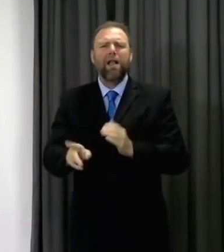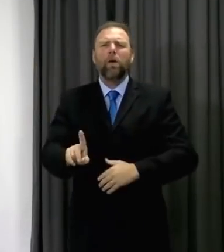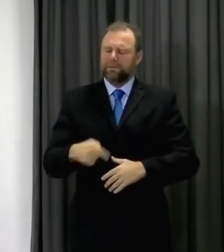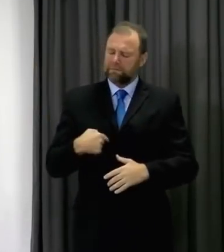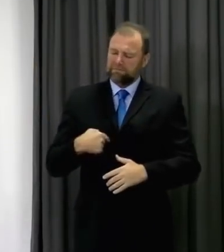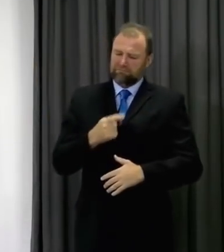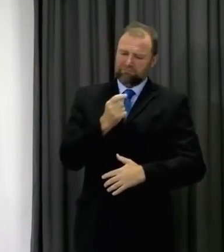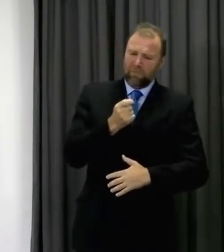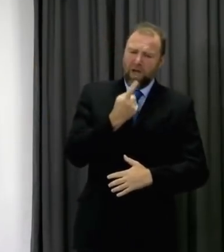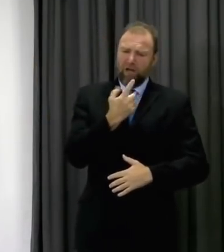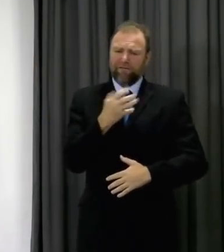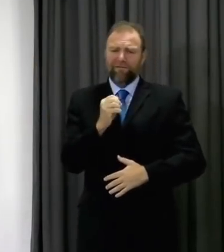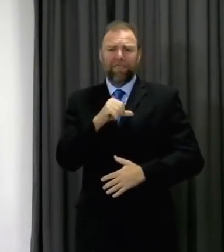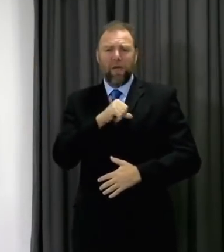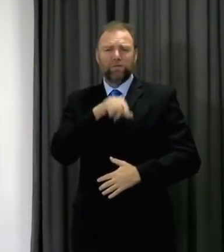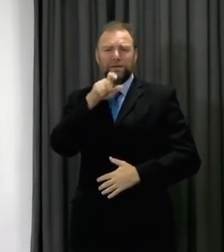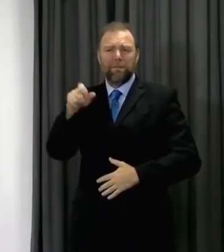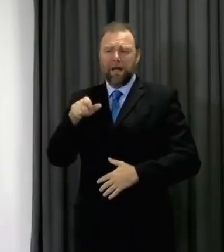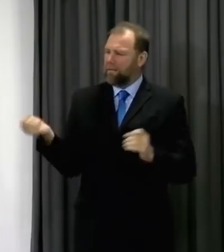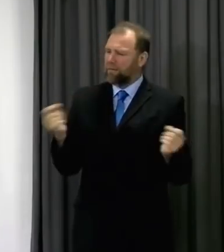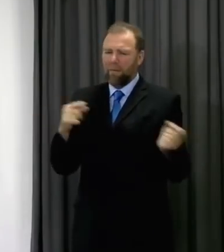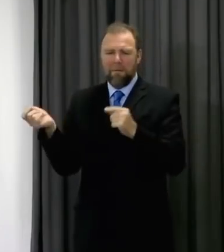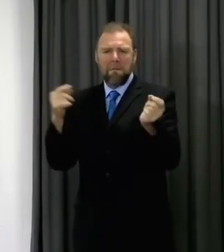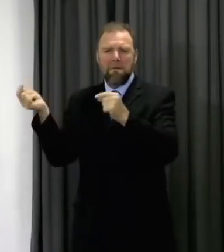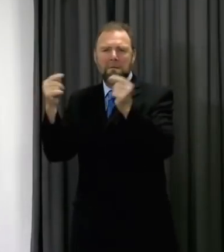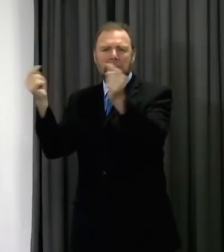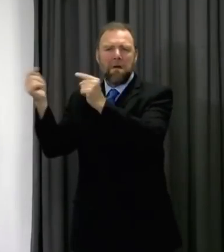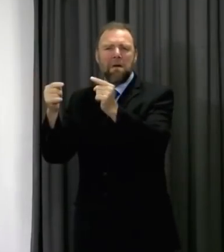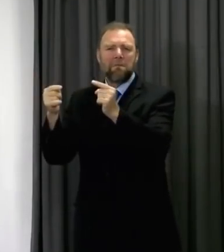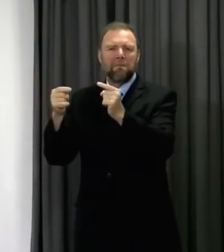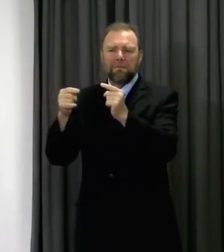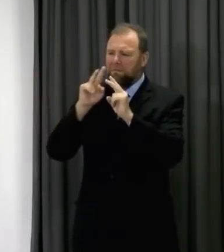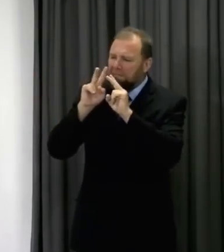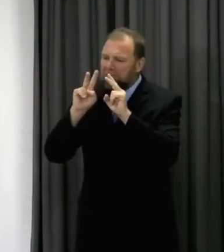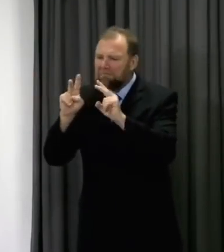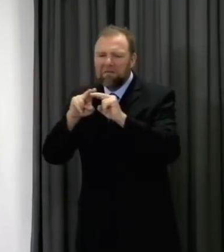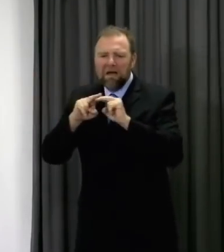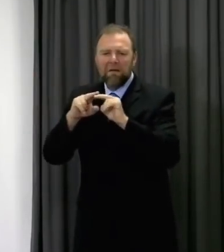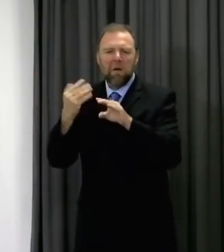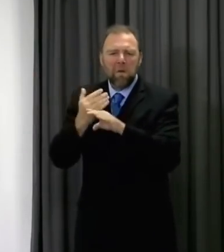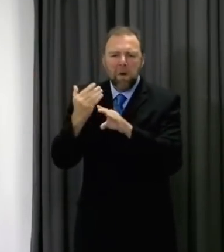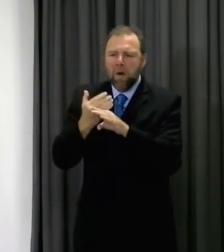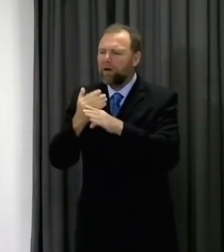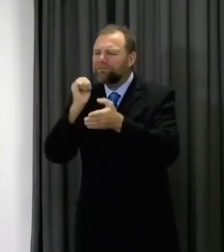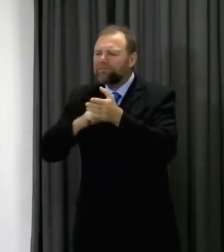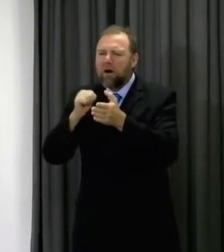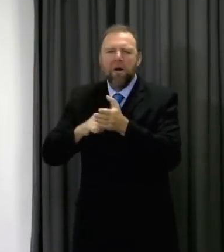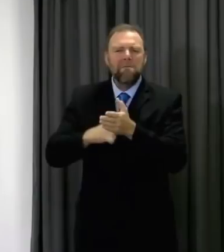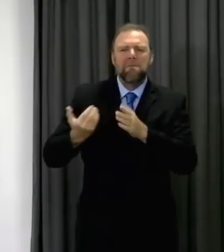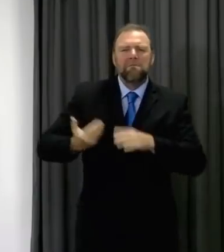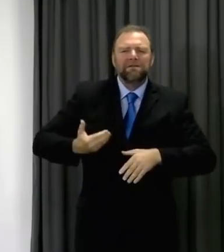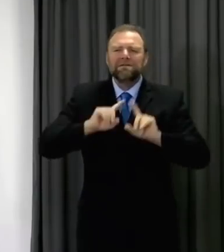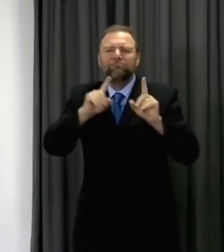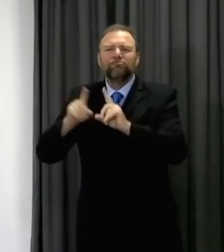,000 people crisscross this border to work, to visit family, shop, do business and to travel.